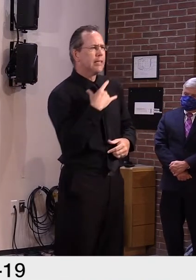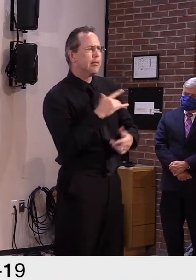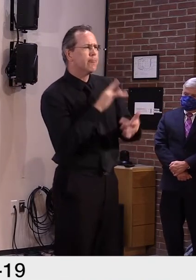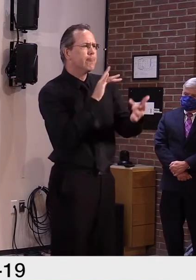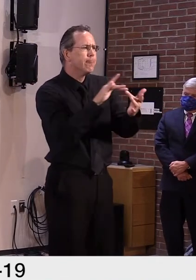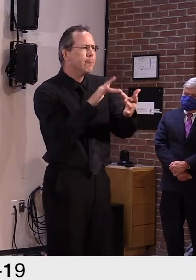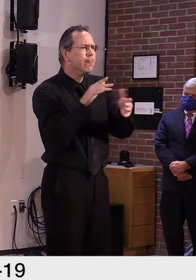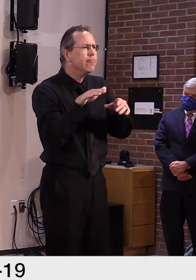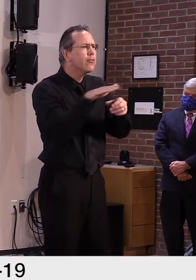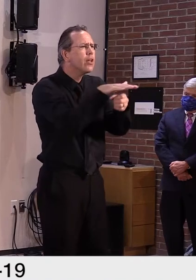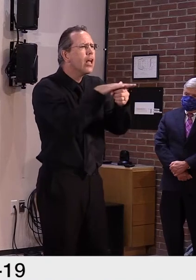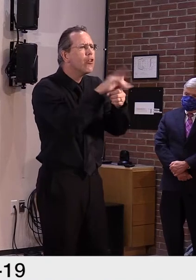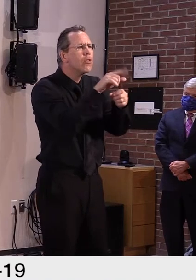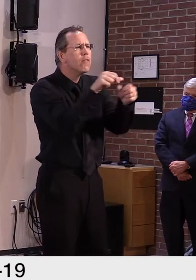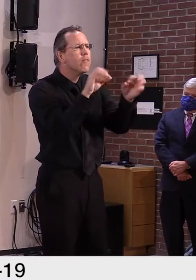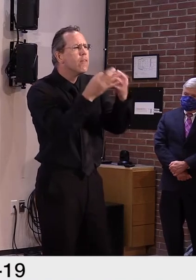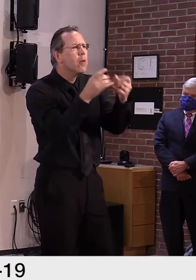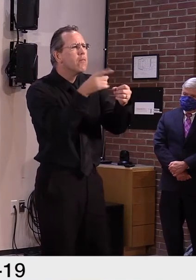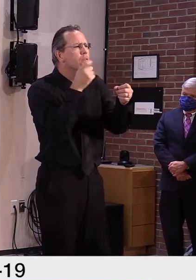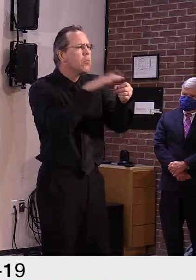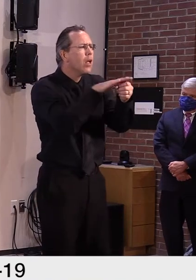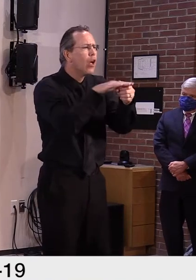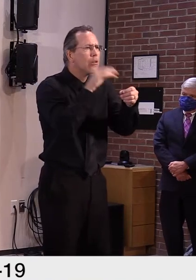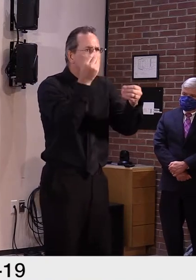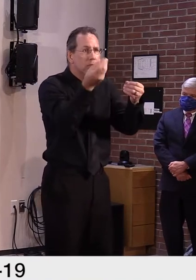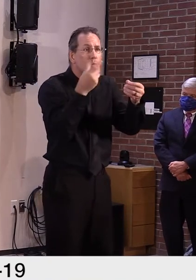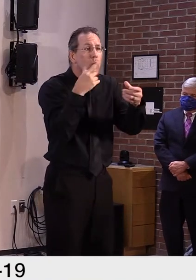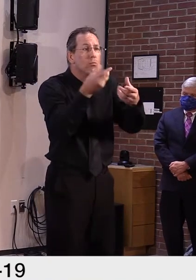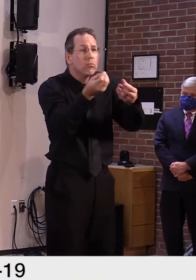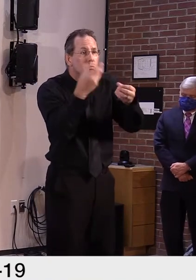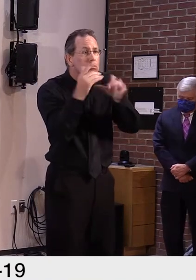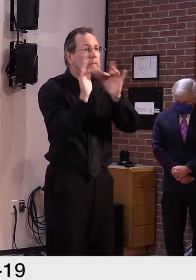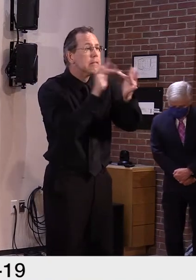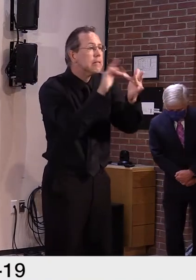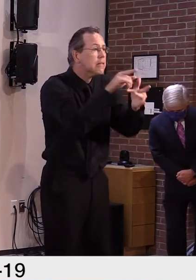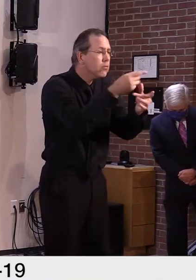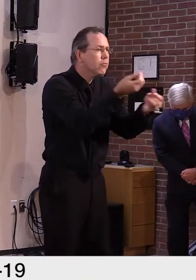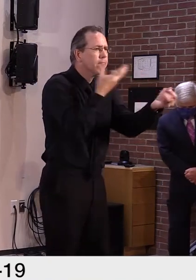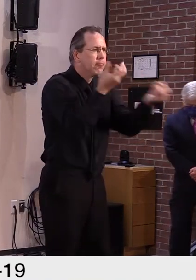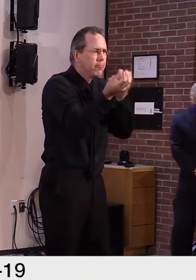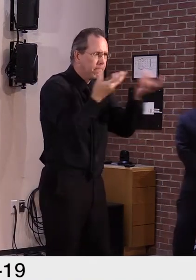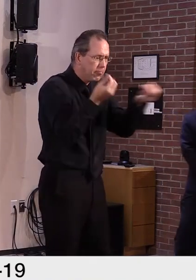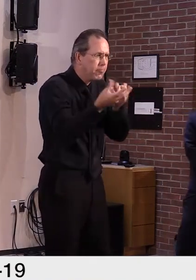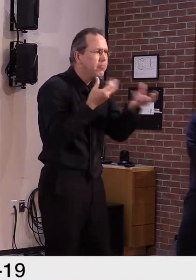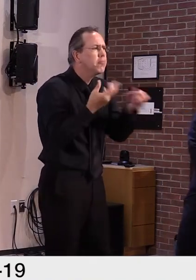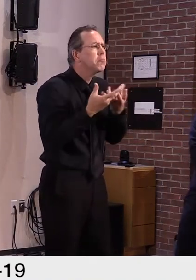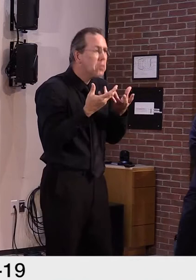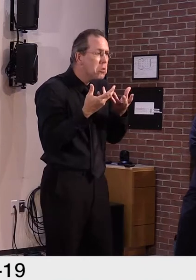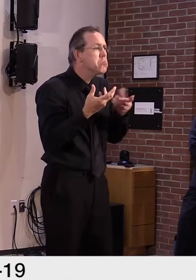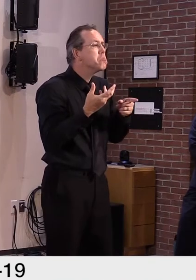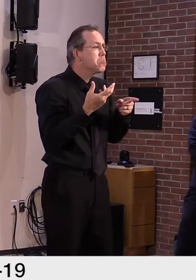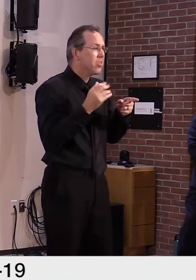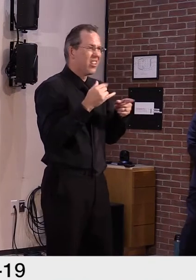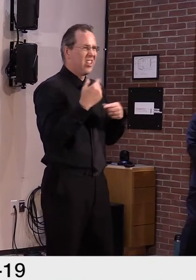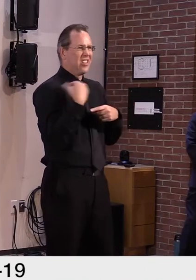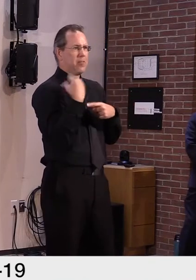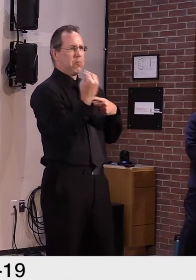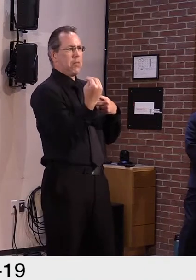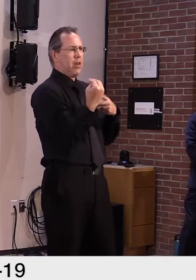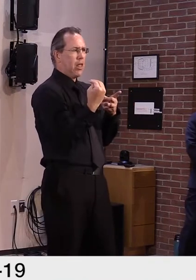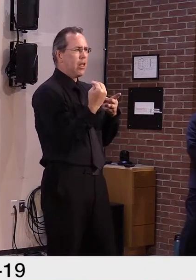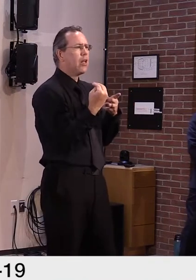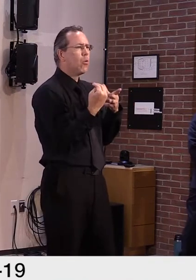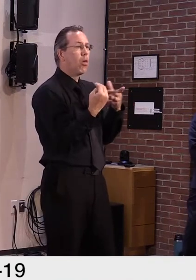identified over the last couple of weeks, we have been able to set up hubs in Manchester. There's a hub in progress